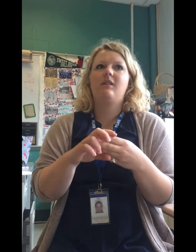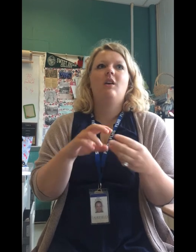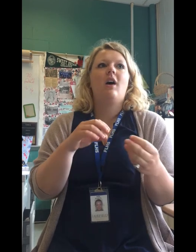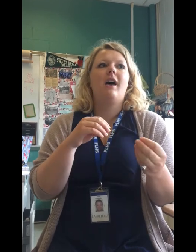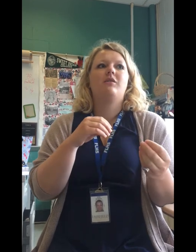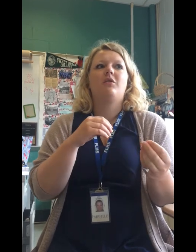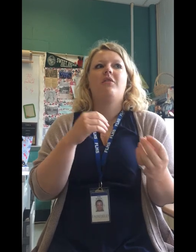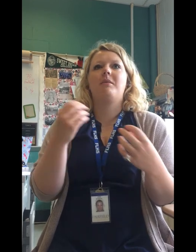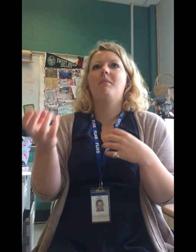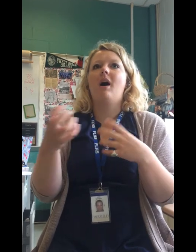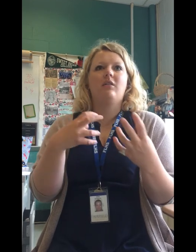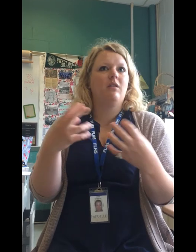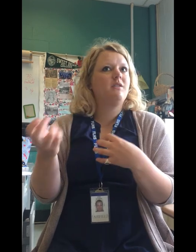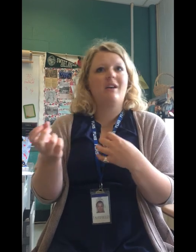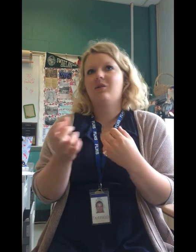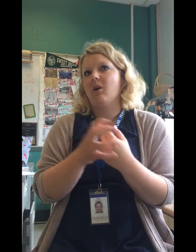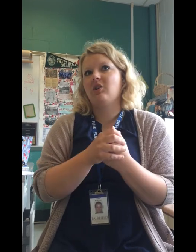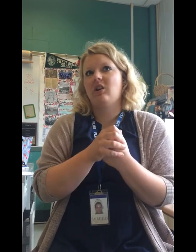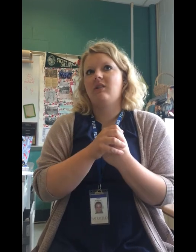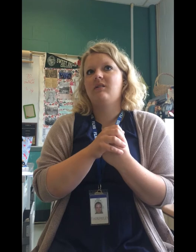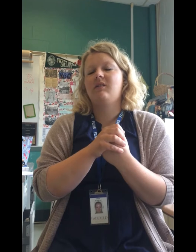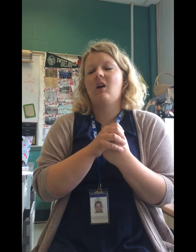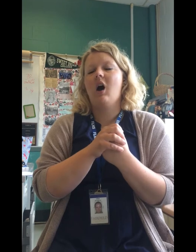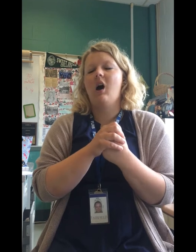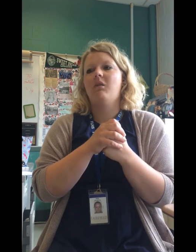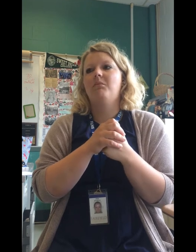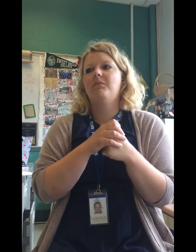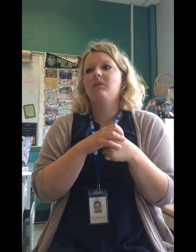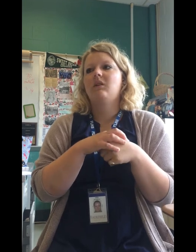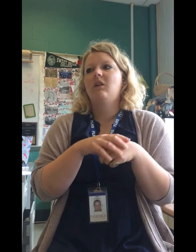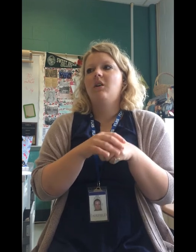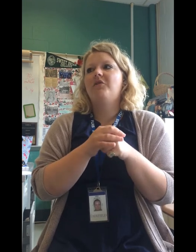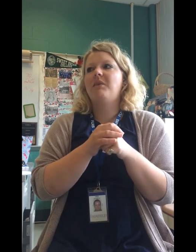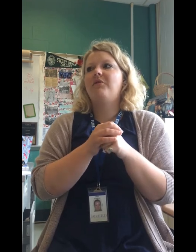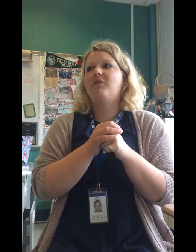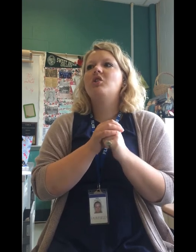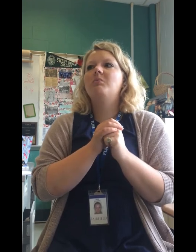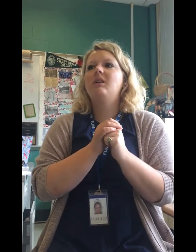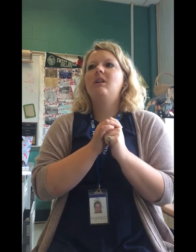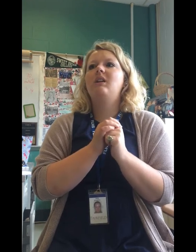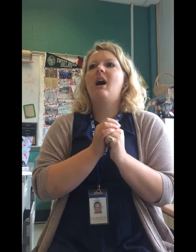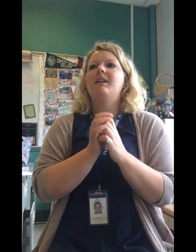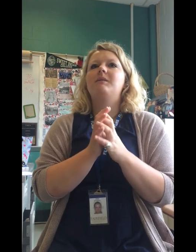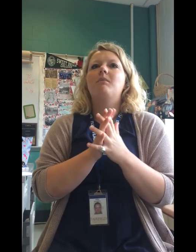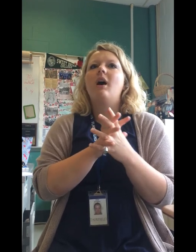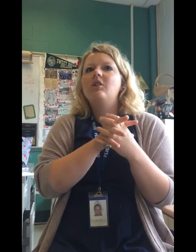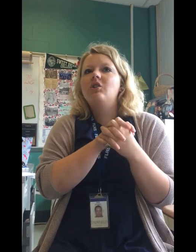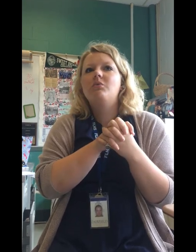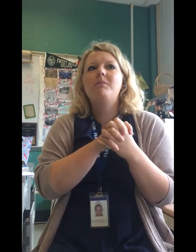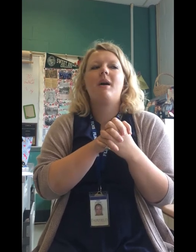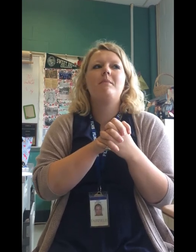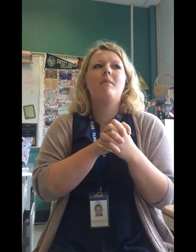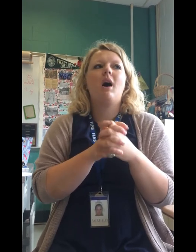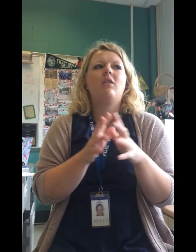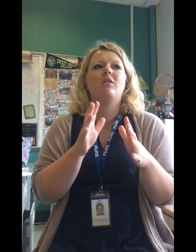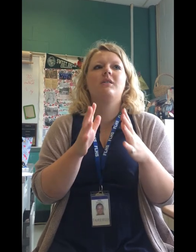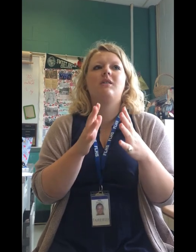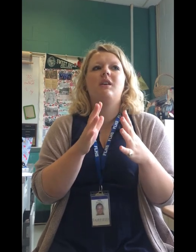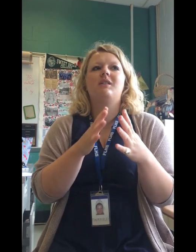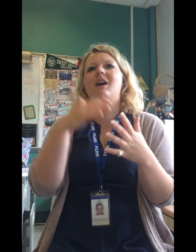as sort of like model test questions. For my freshmen, not as much. We might model because it's